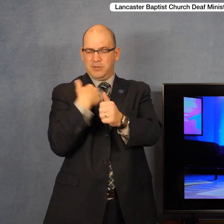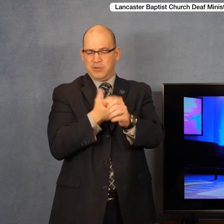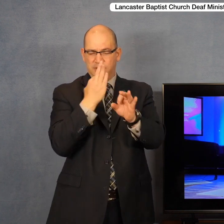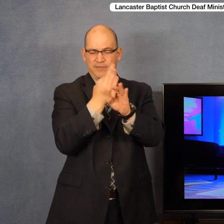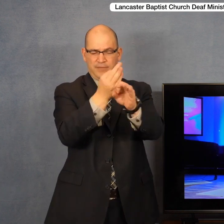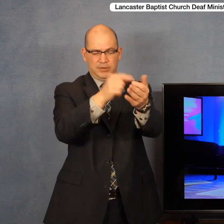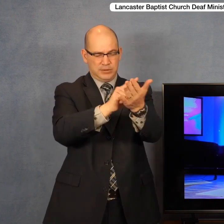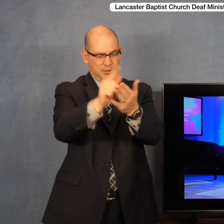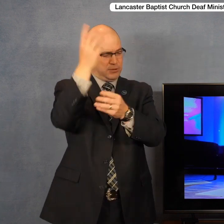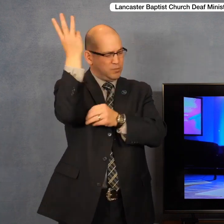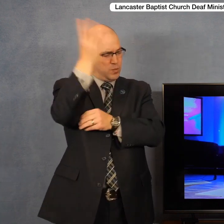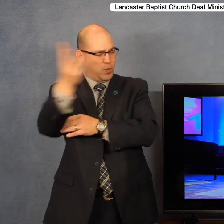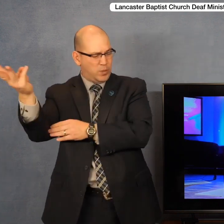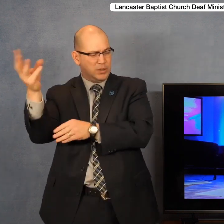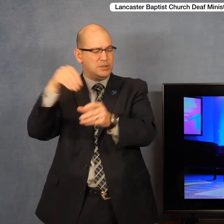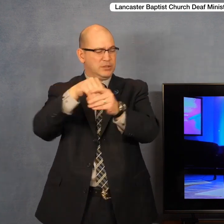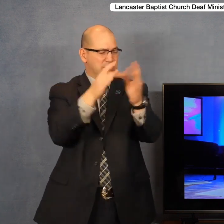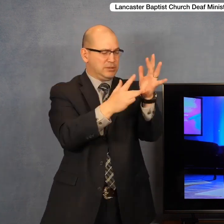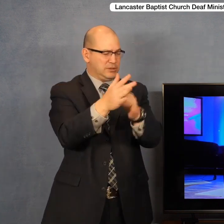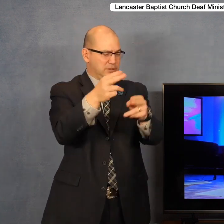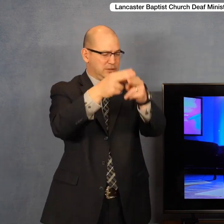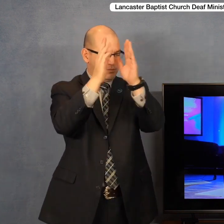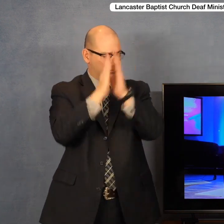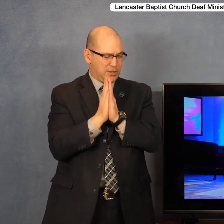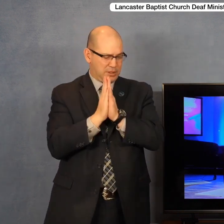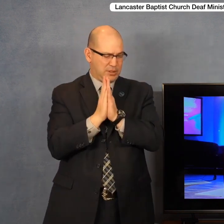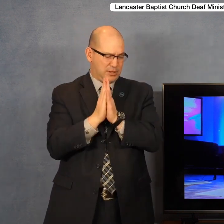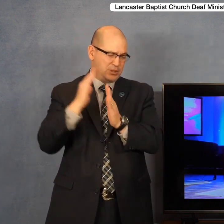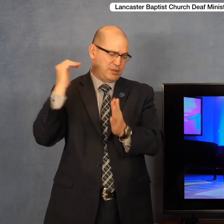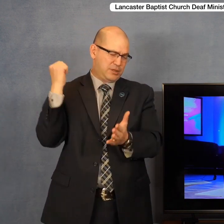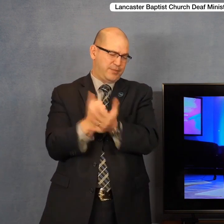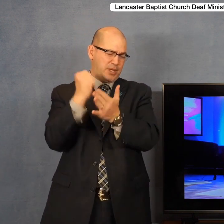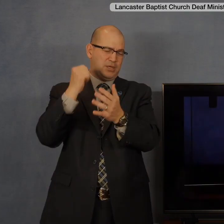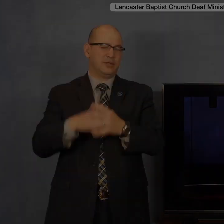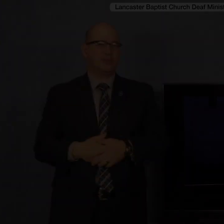pray. In Jesus' name, amen. Well, thank you so much.